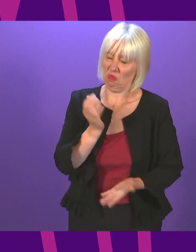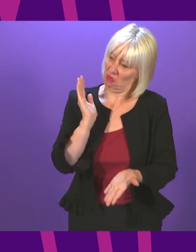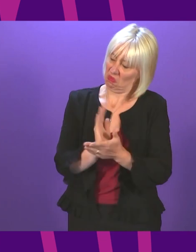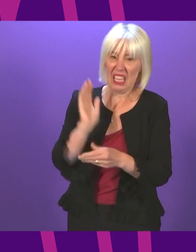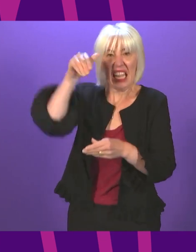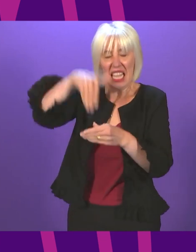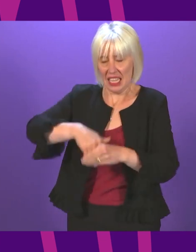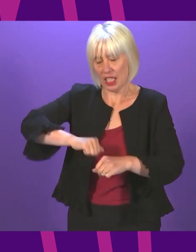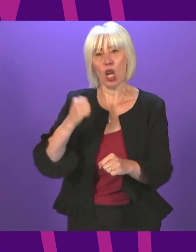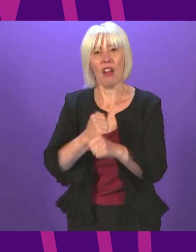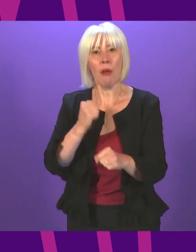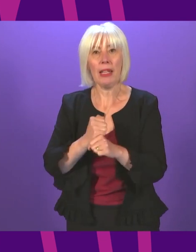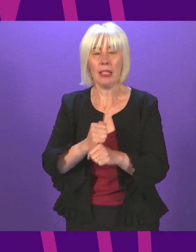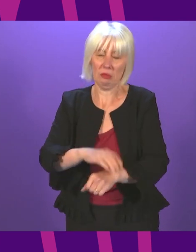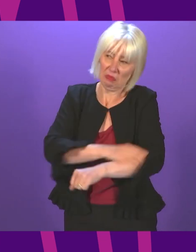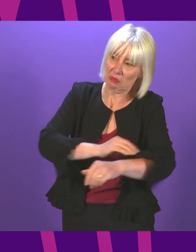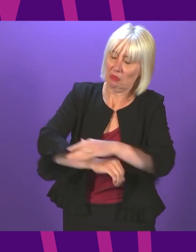and take the decisions required.